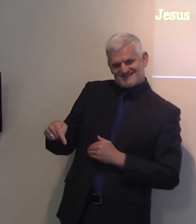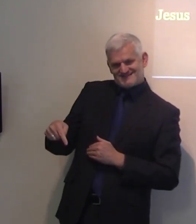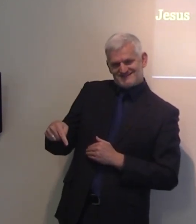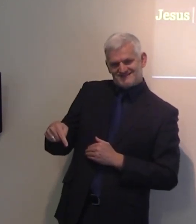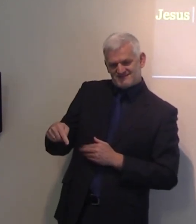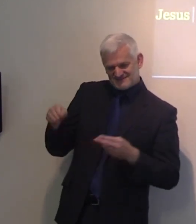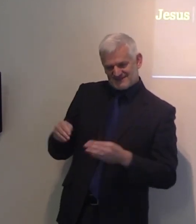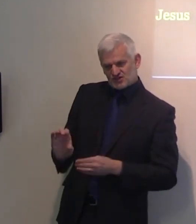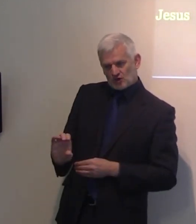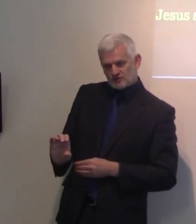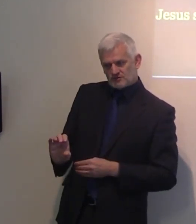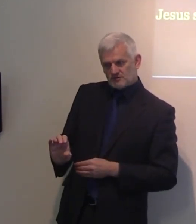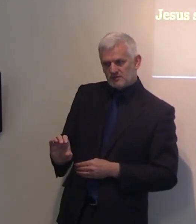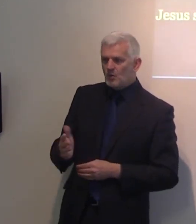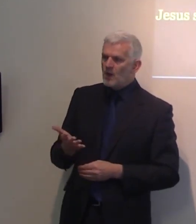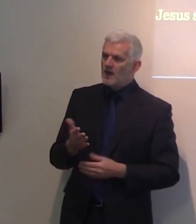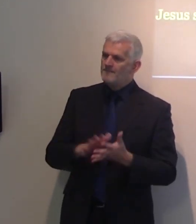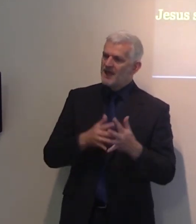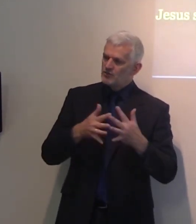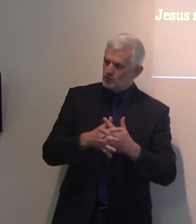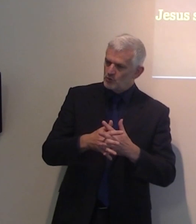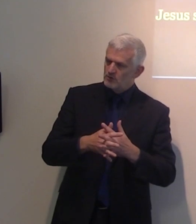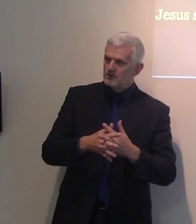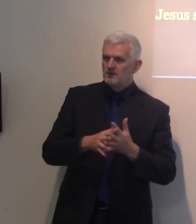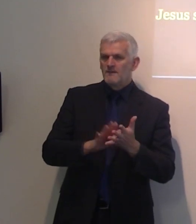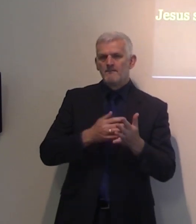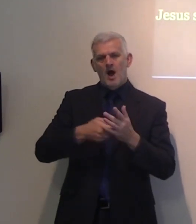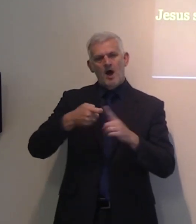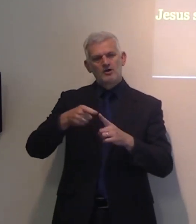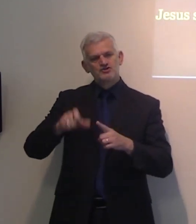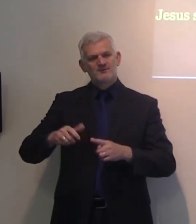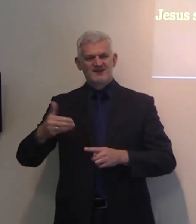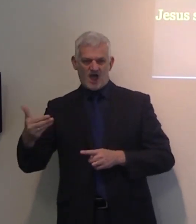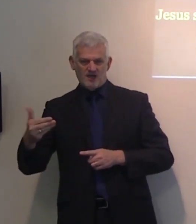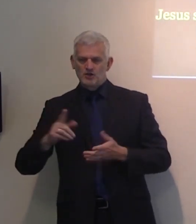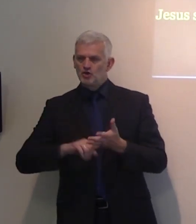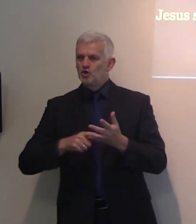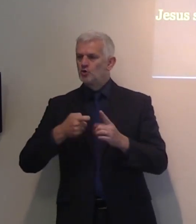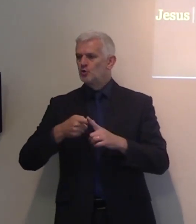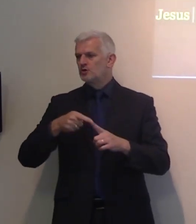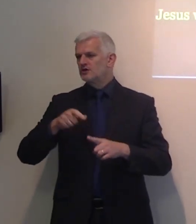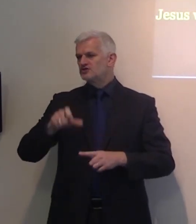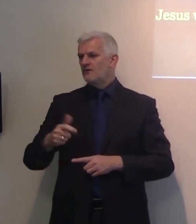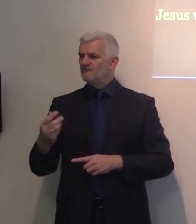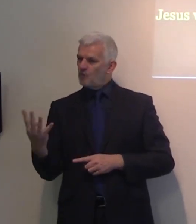in Matthew, in Mark chapter 9, in Luke chapter 14, Jesus gave the teaching on salt.